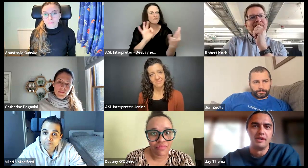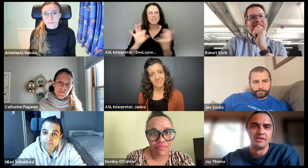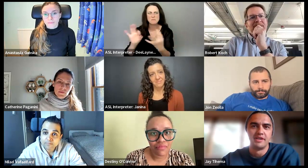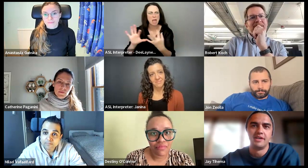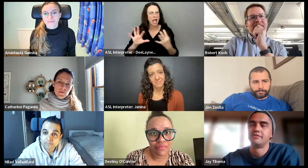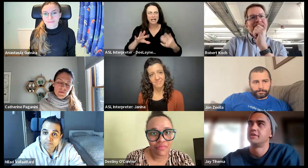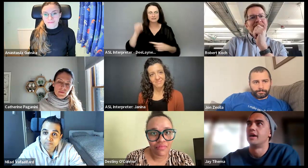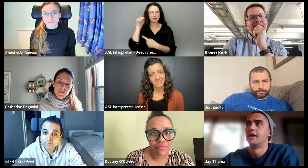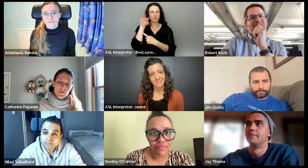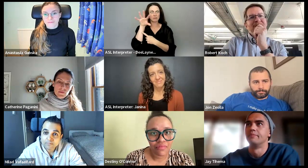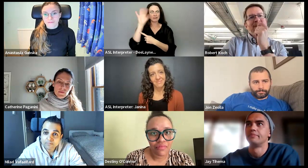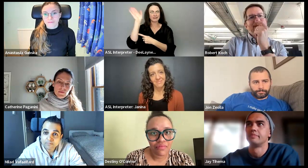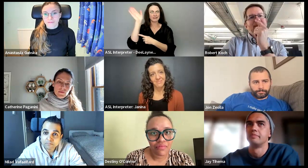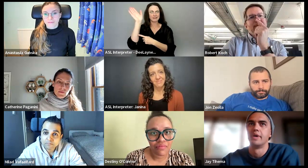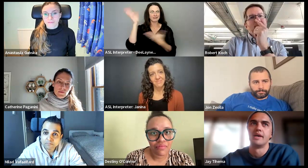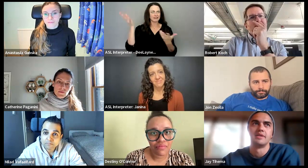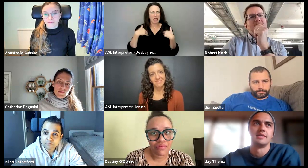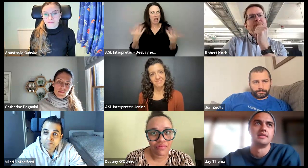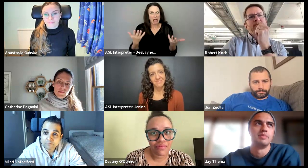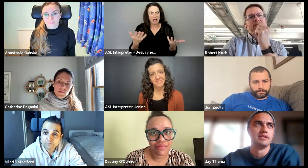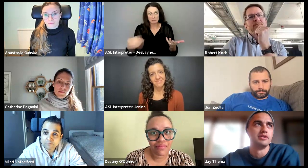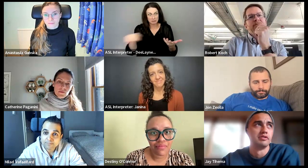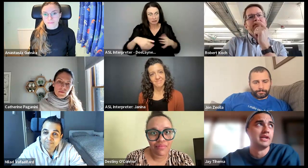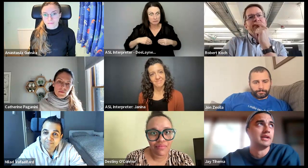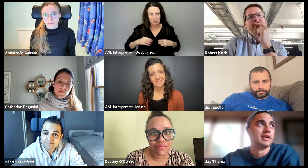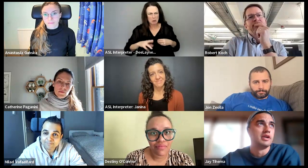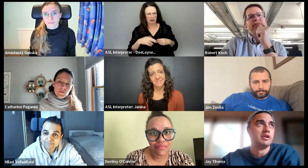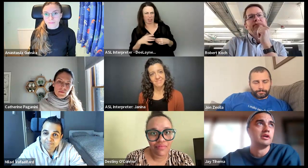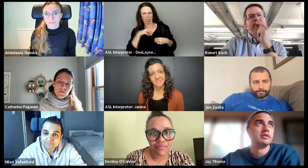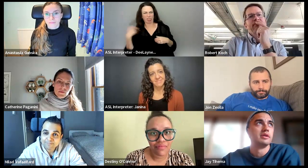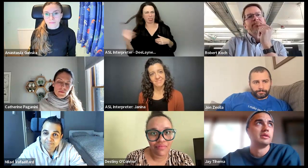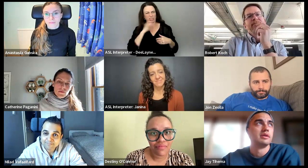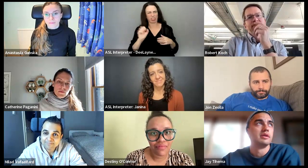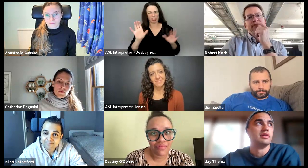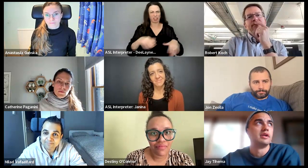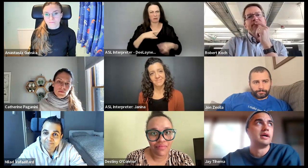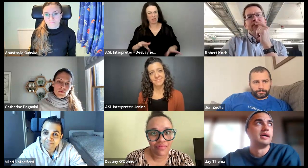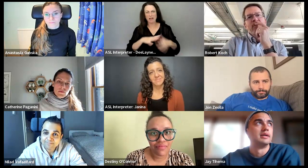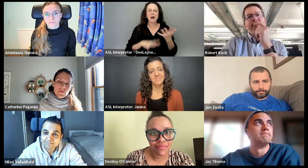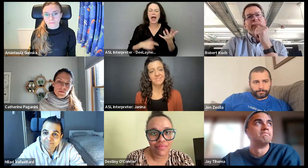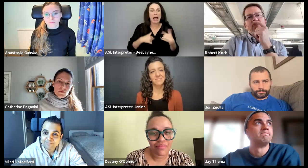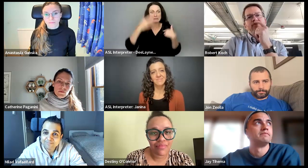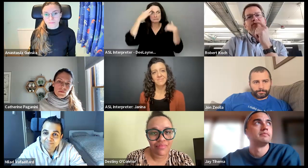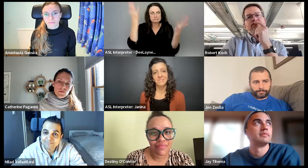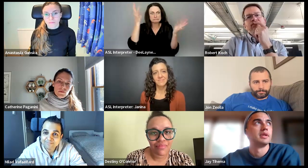how it would be received. But as, as has been said already, you don't, you don't,